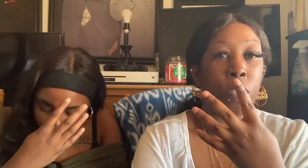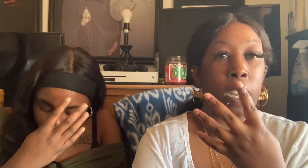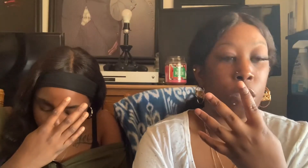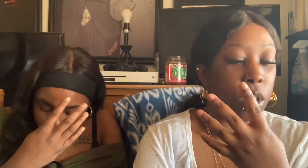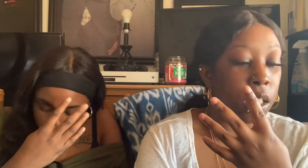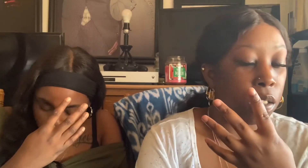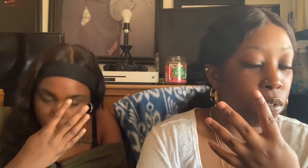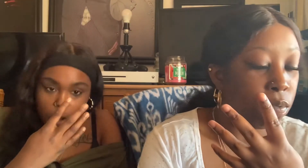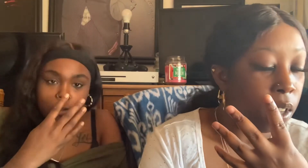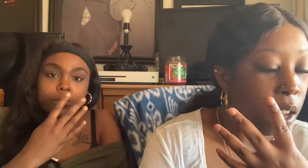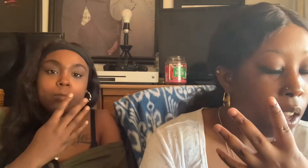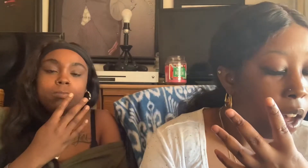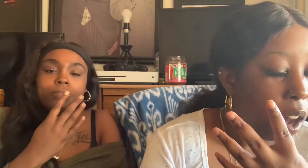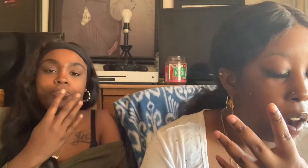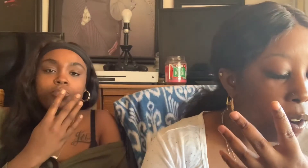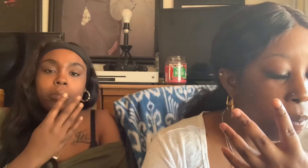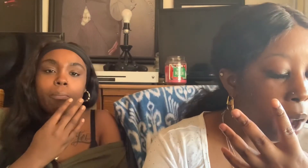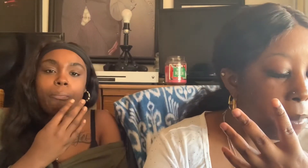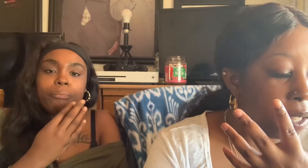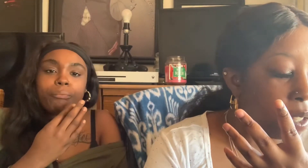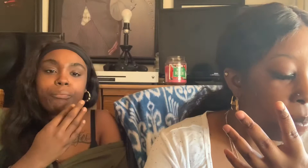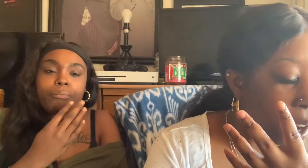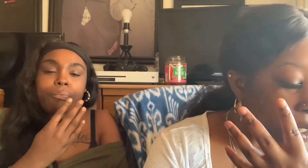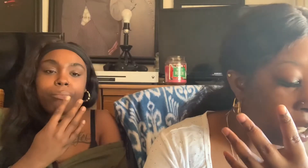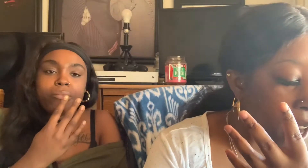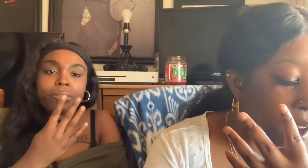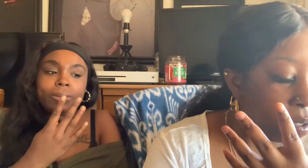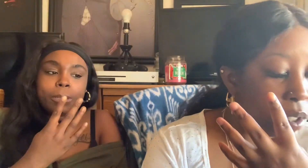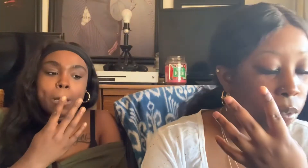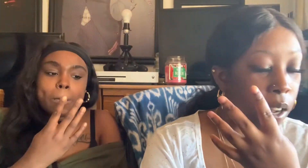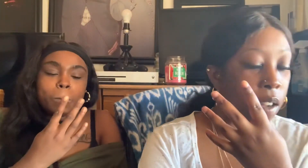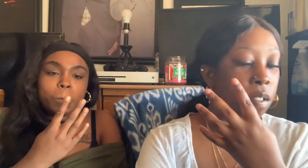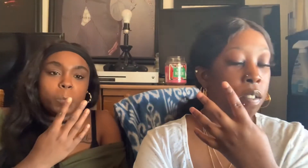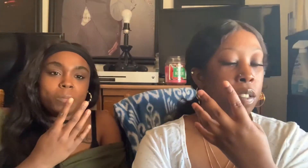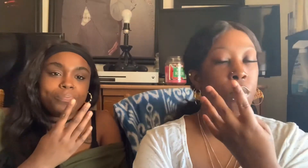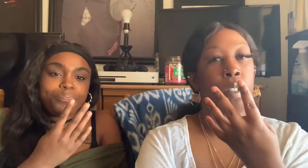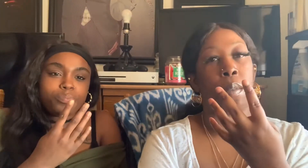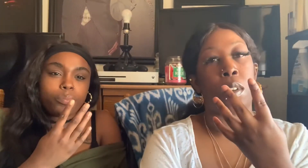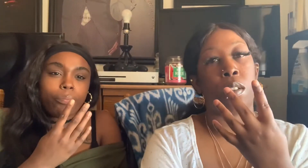was like attracted to home. mean to your house while you was home alone.